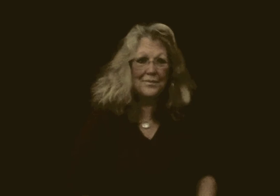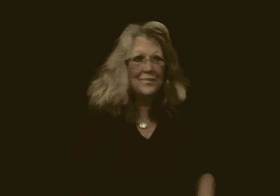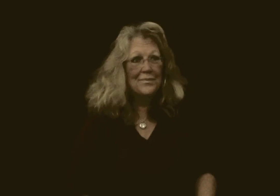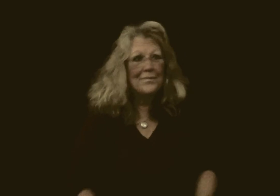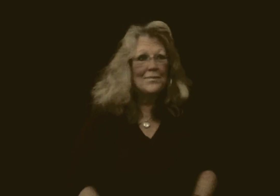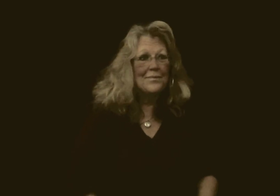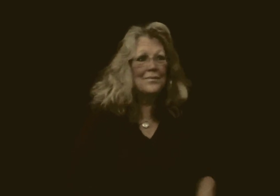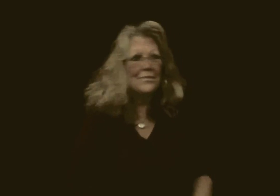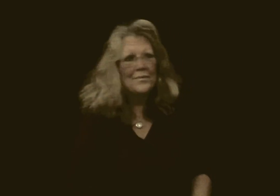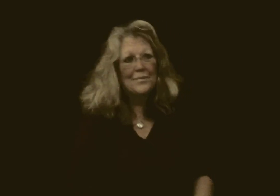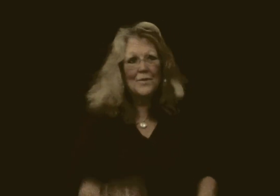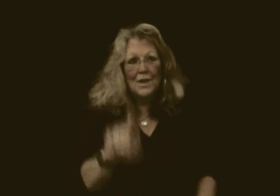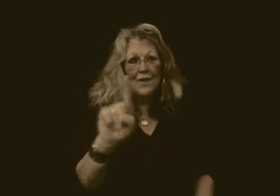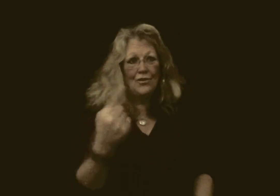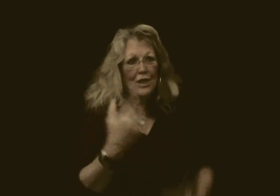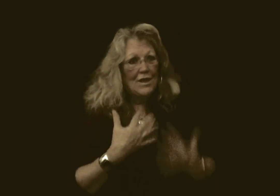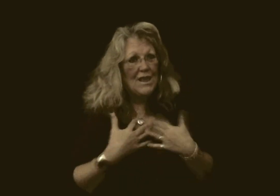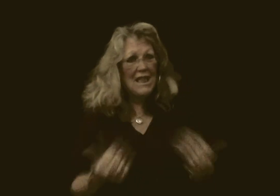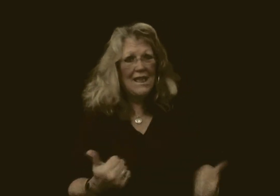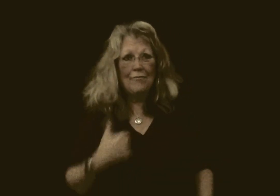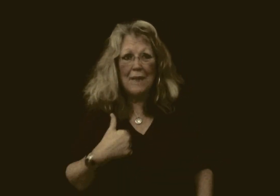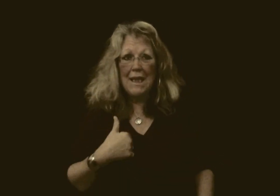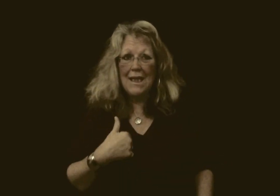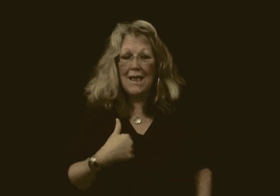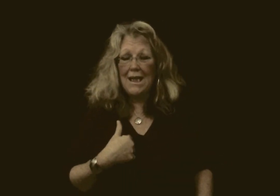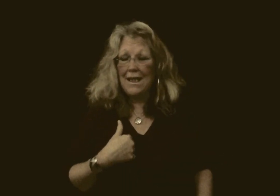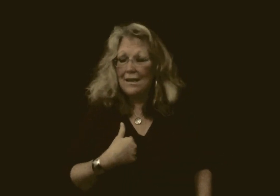You can't just leave me here